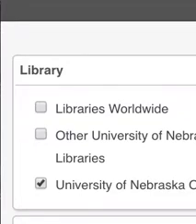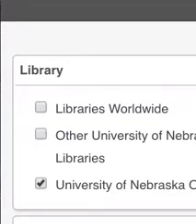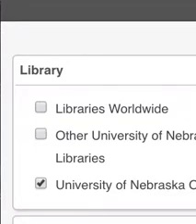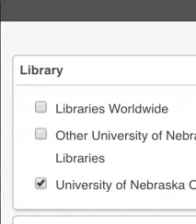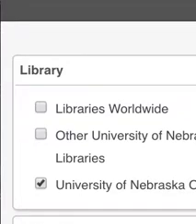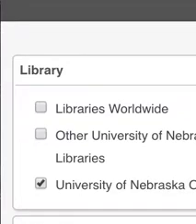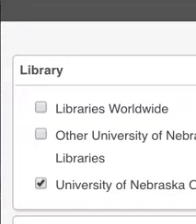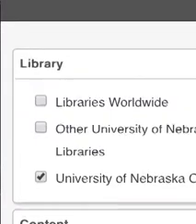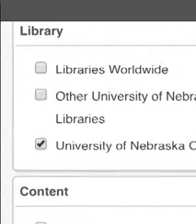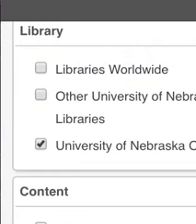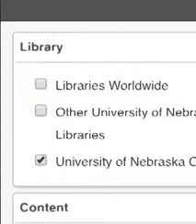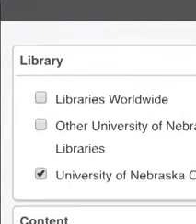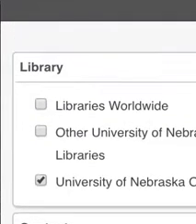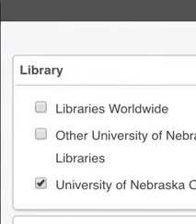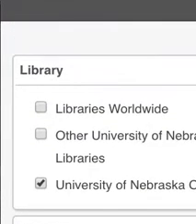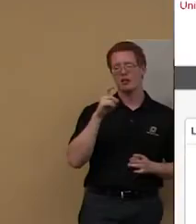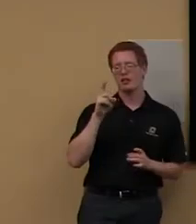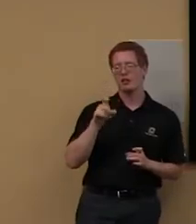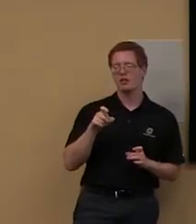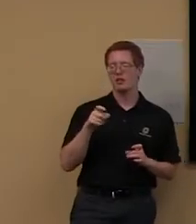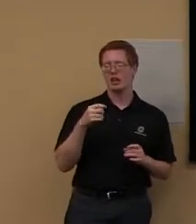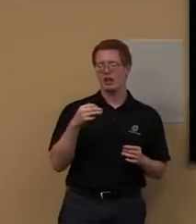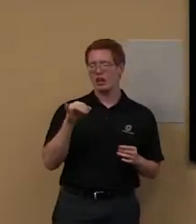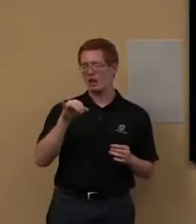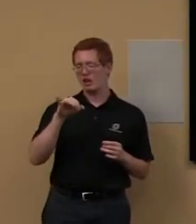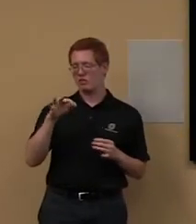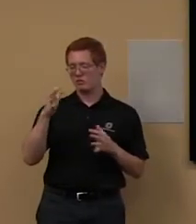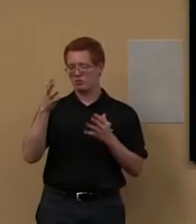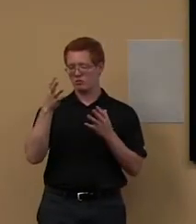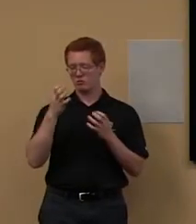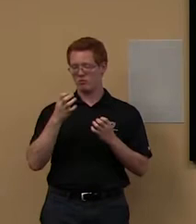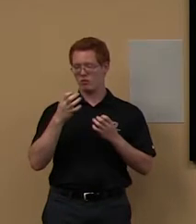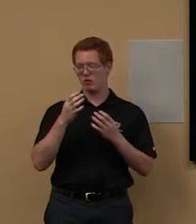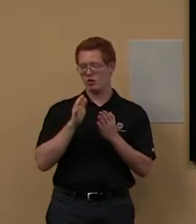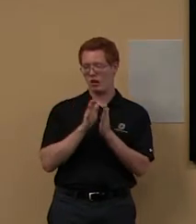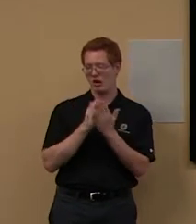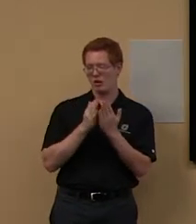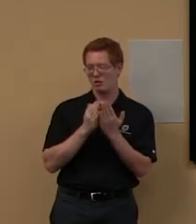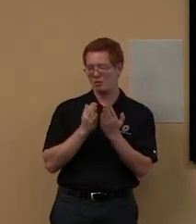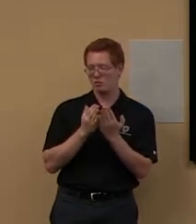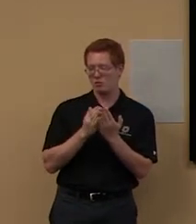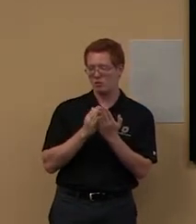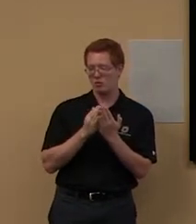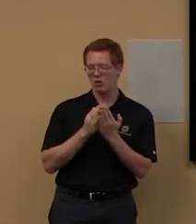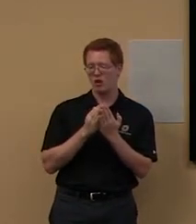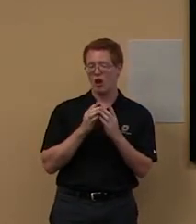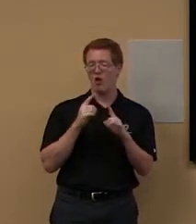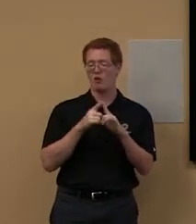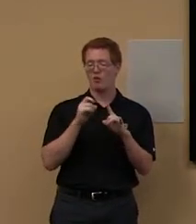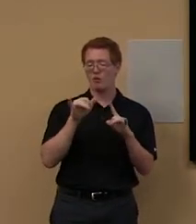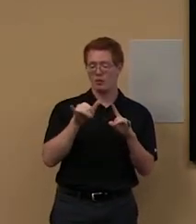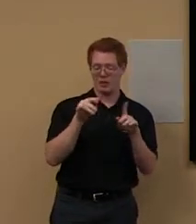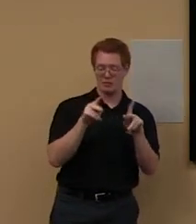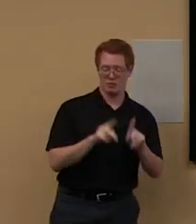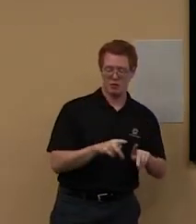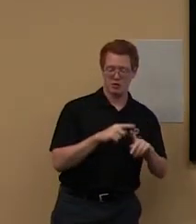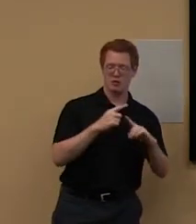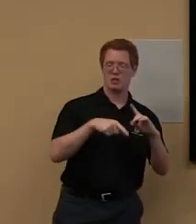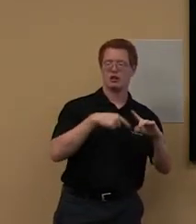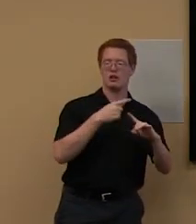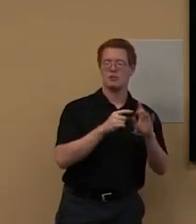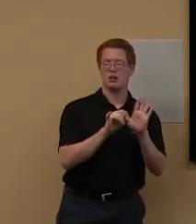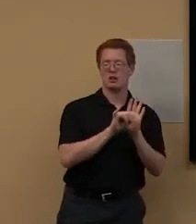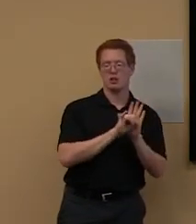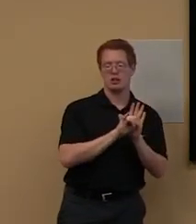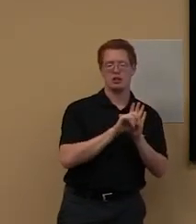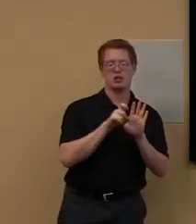We would have to probably do some, like if you wanted, um, a book by Ting Toomey and about identity, I'd have to do